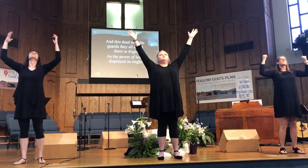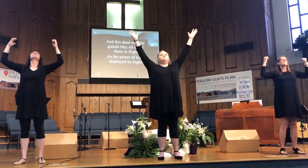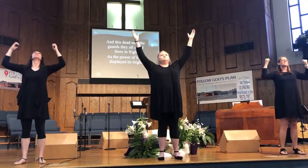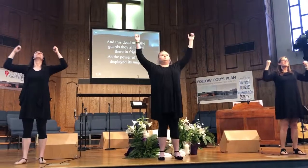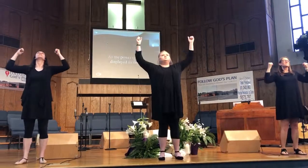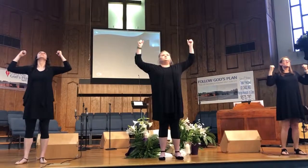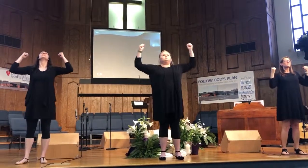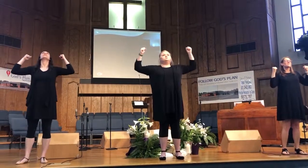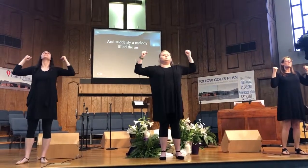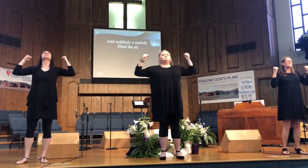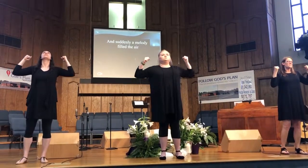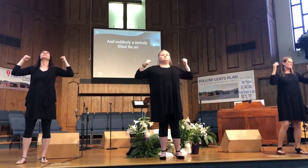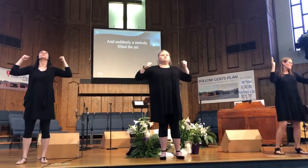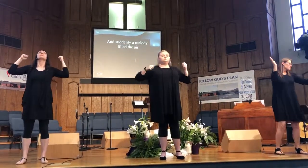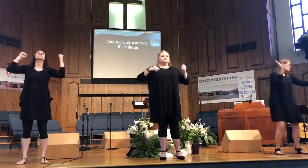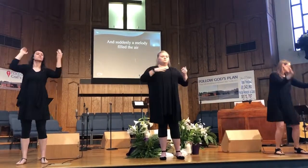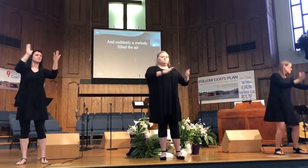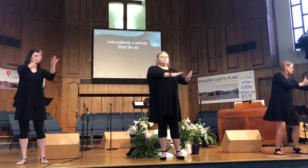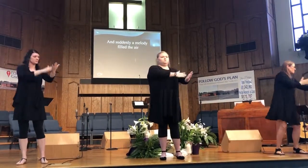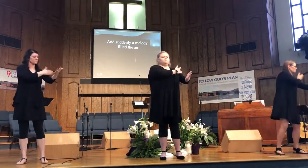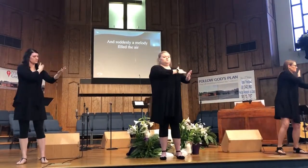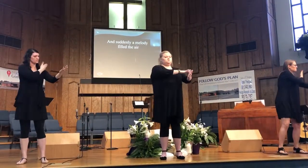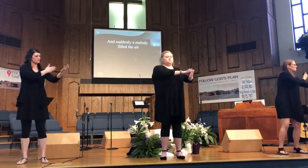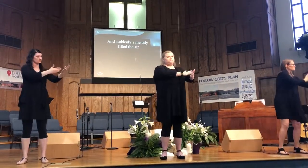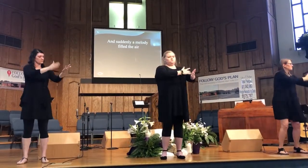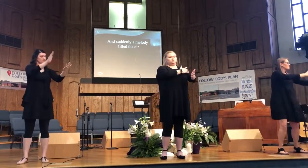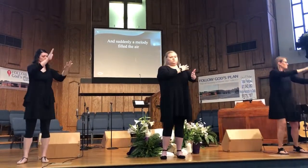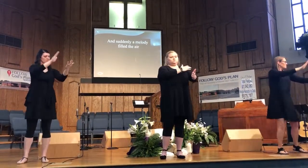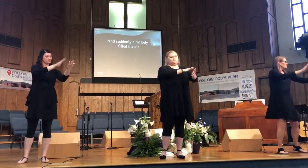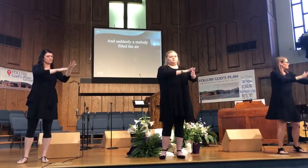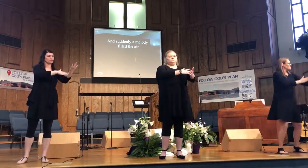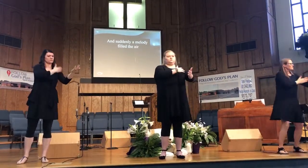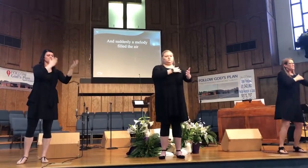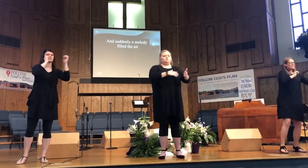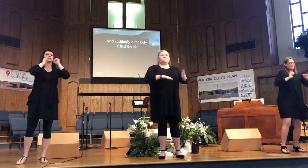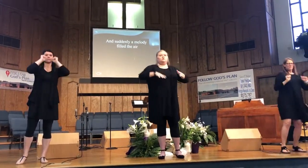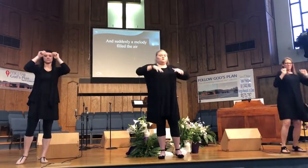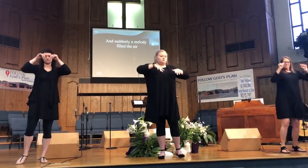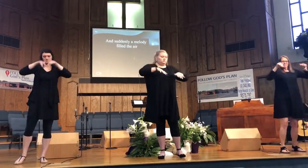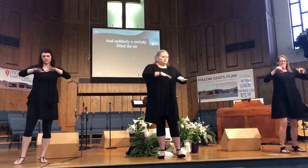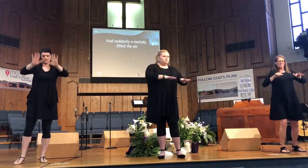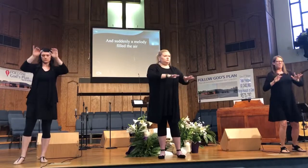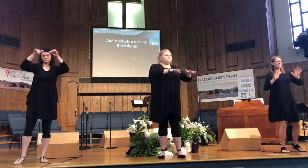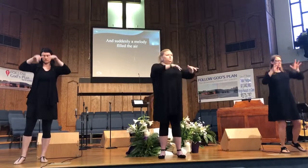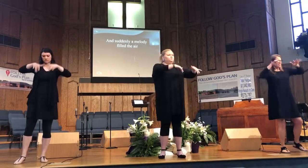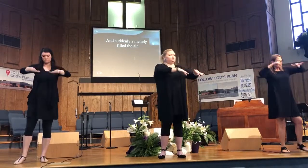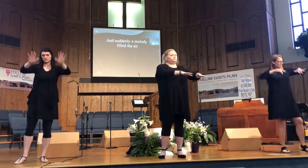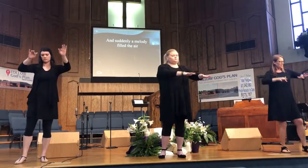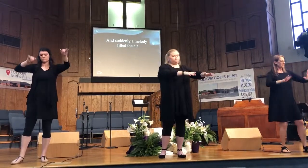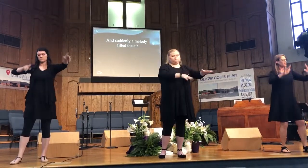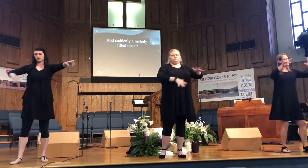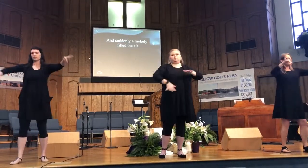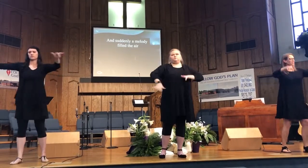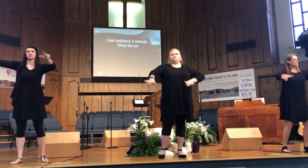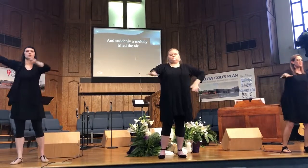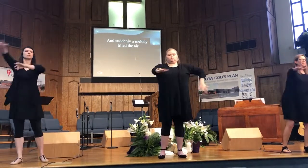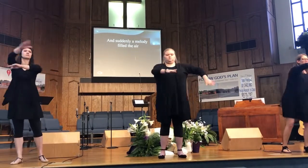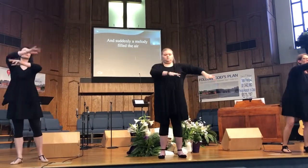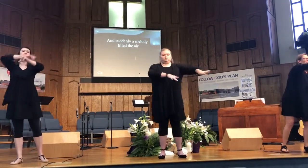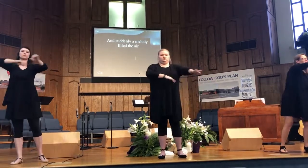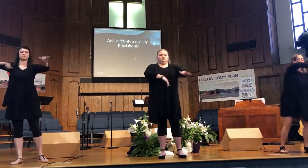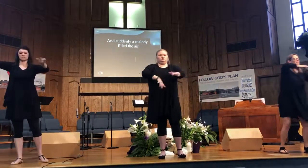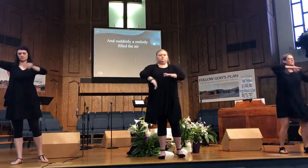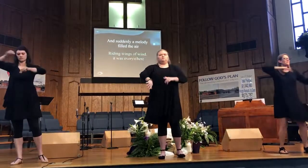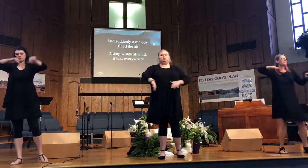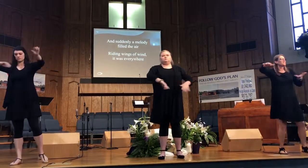hell I, say, the night Sadly Felt the